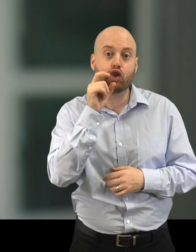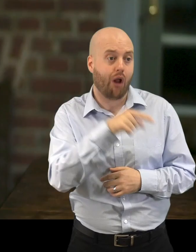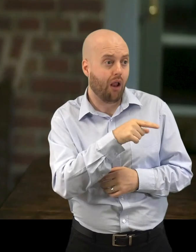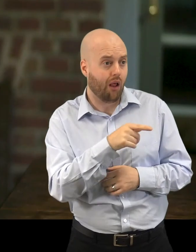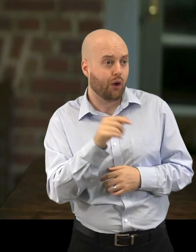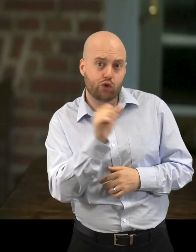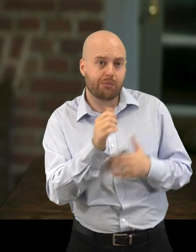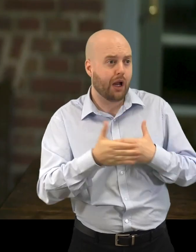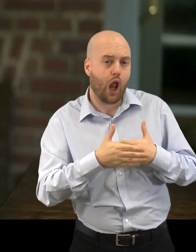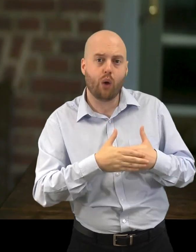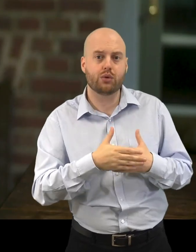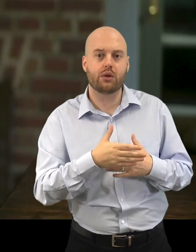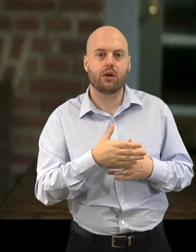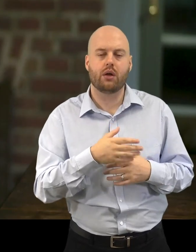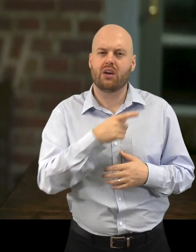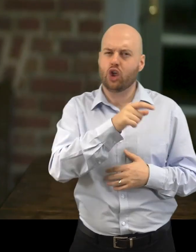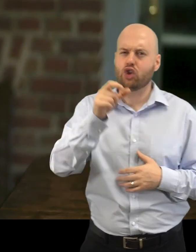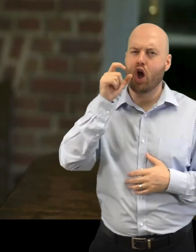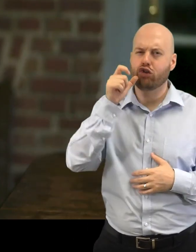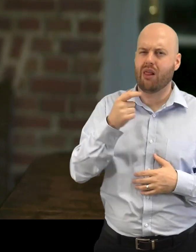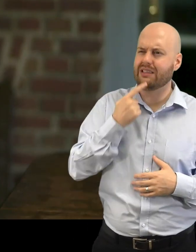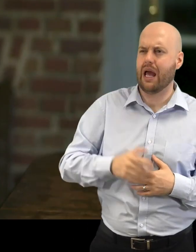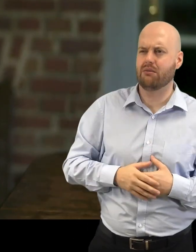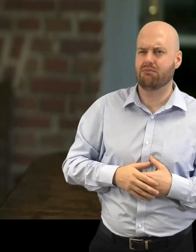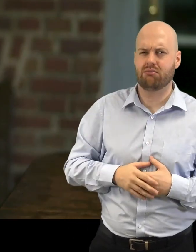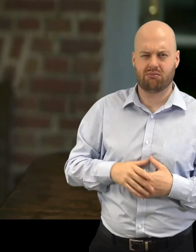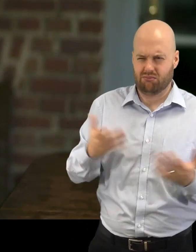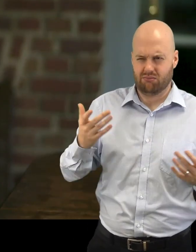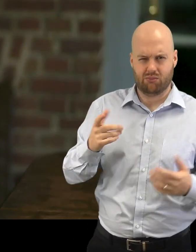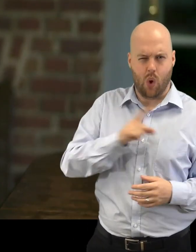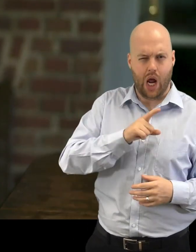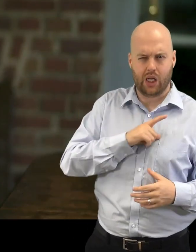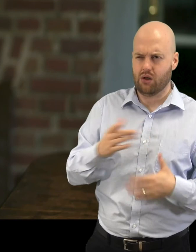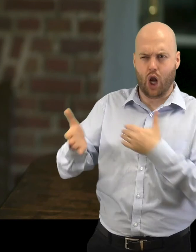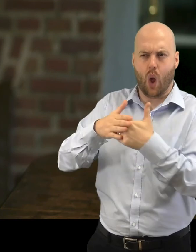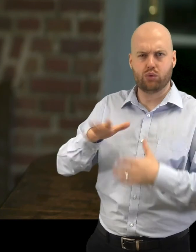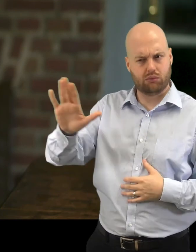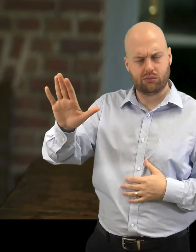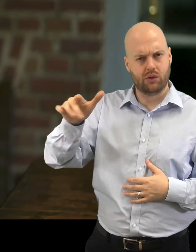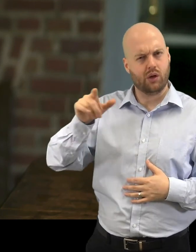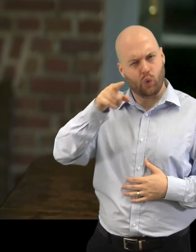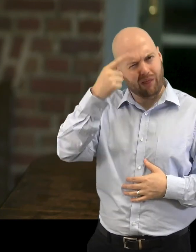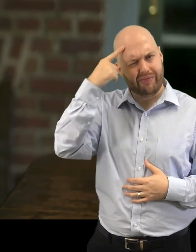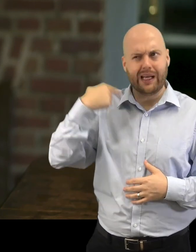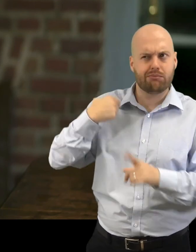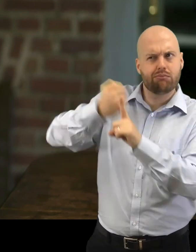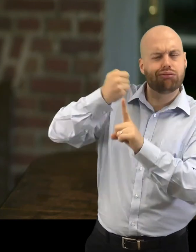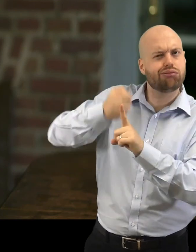well, we aren't going to do that. What do you think we're fighting for anyway? And I think if you apply that to